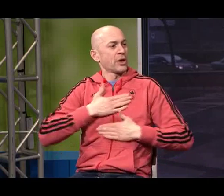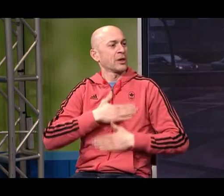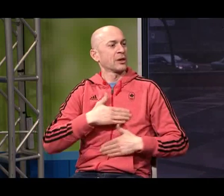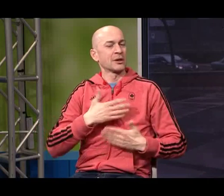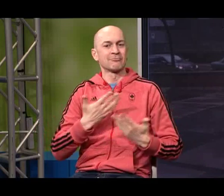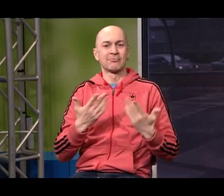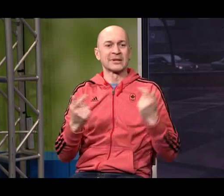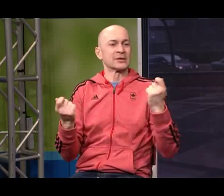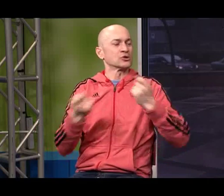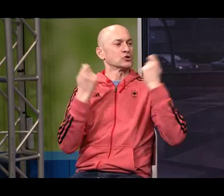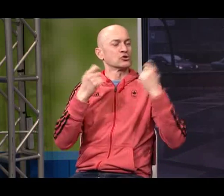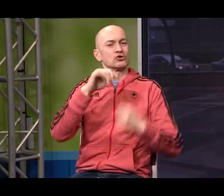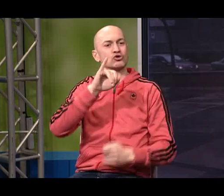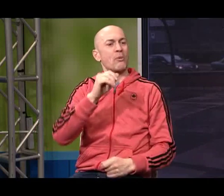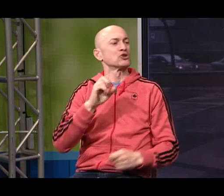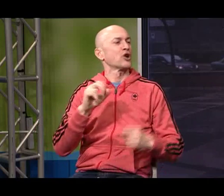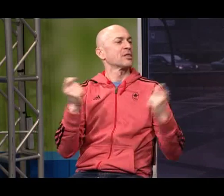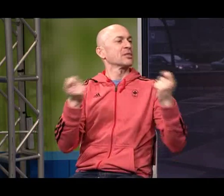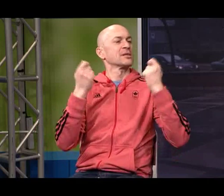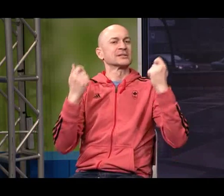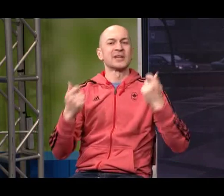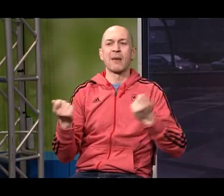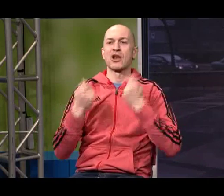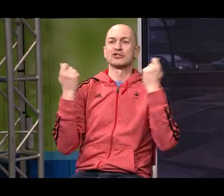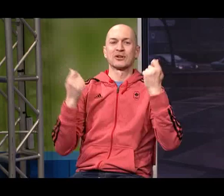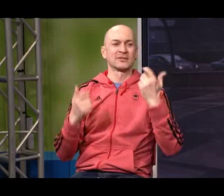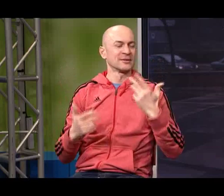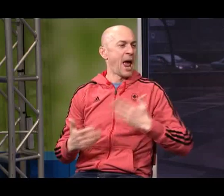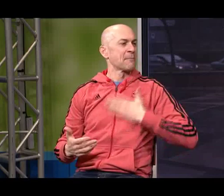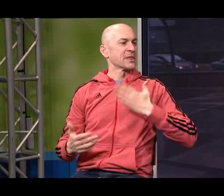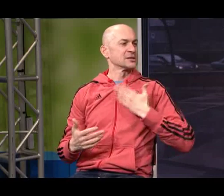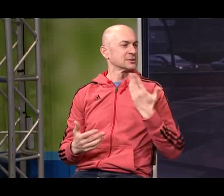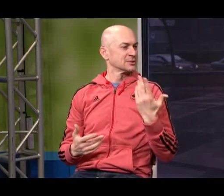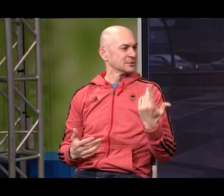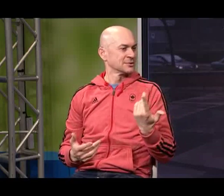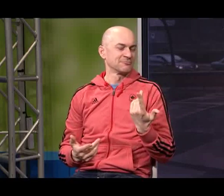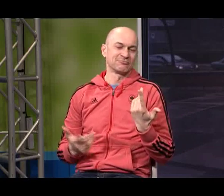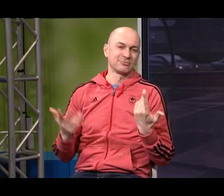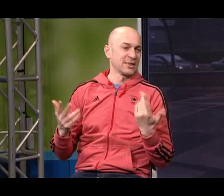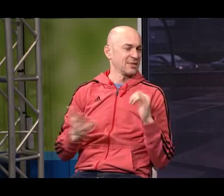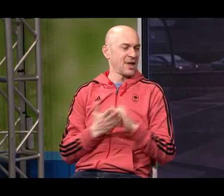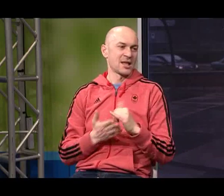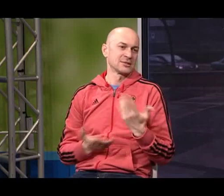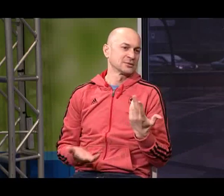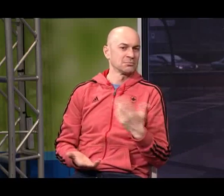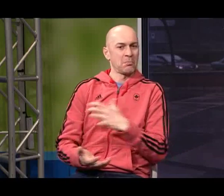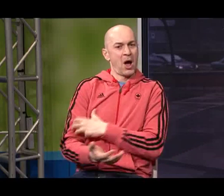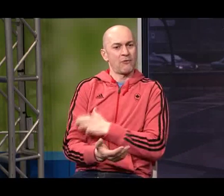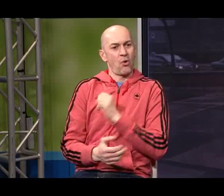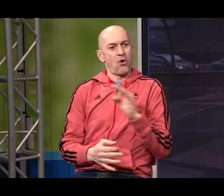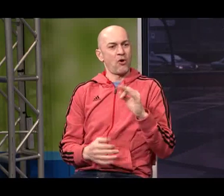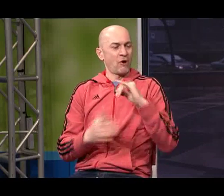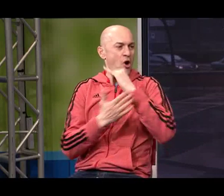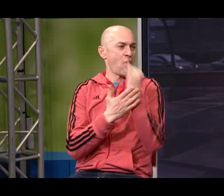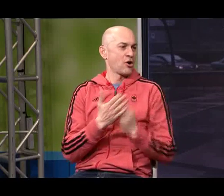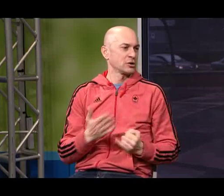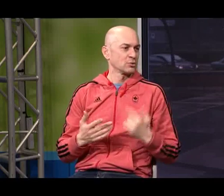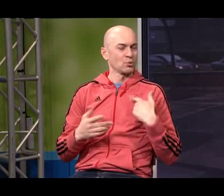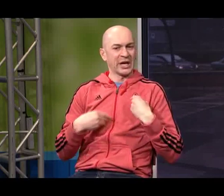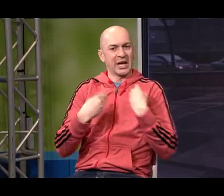In Spanish it means a celebration It's a time of happiness And I believe that that was a